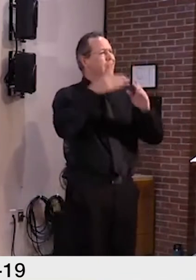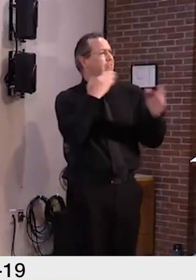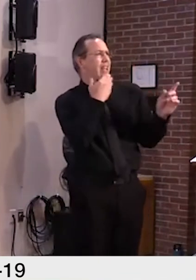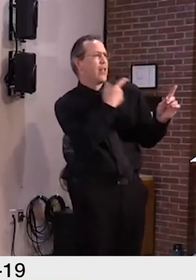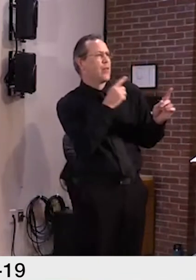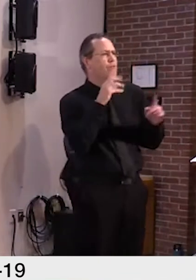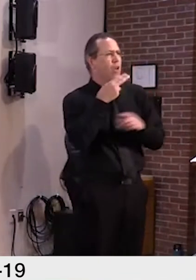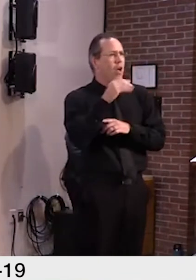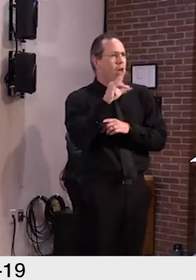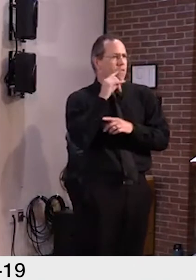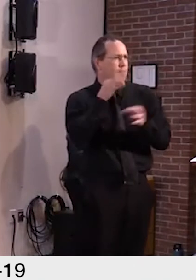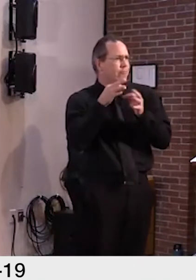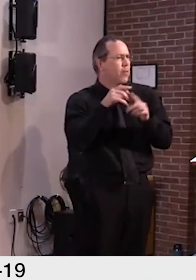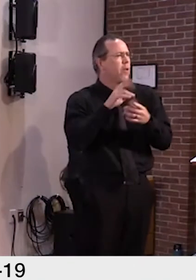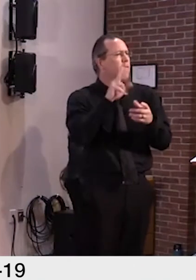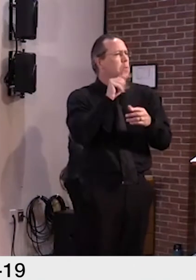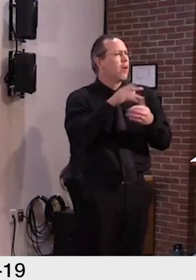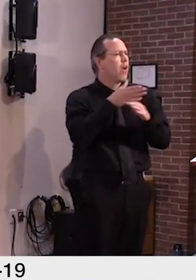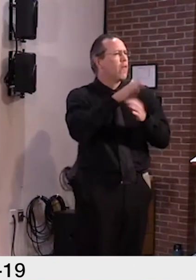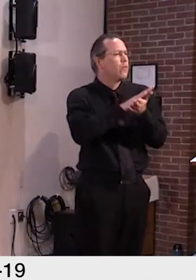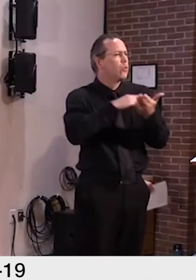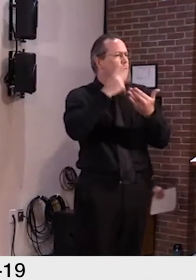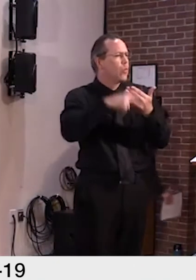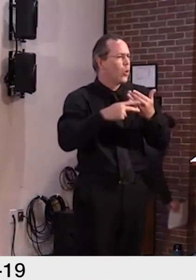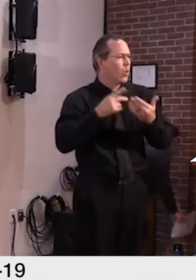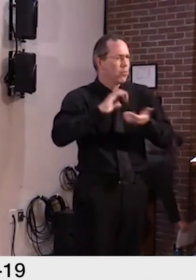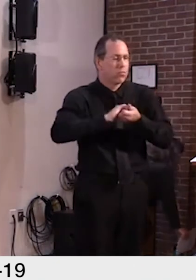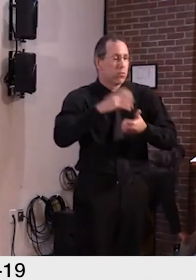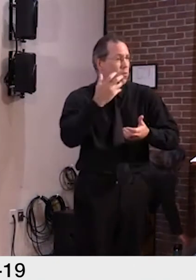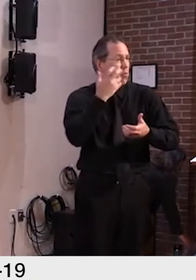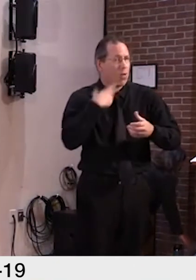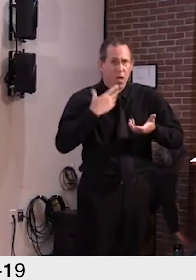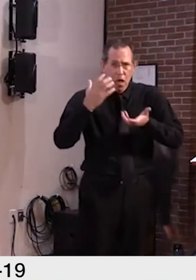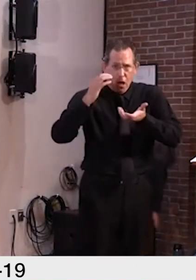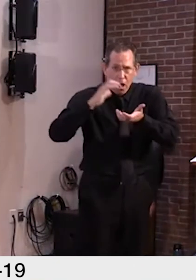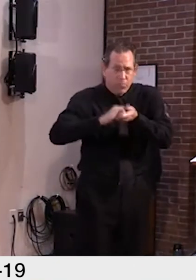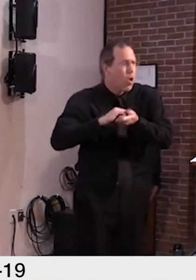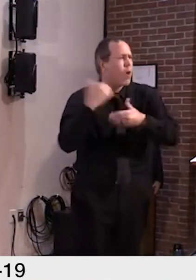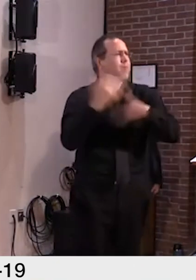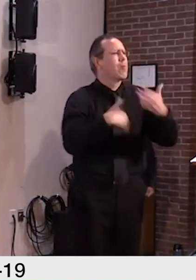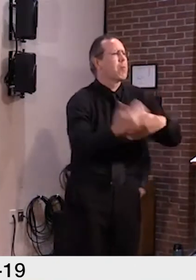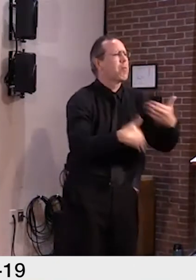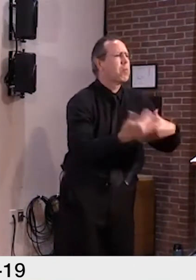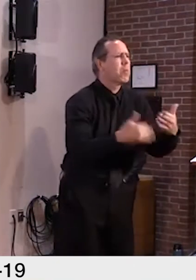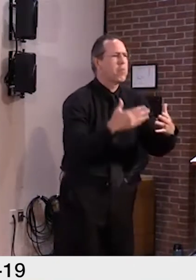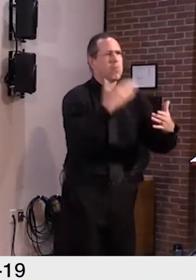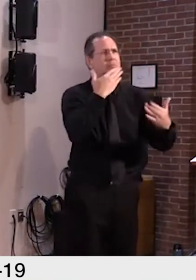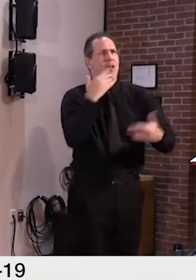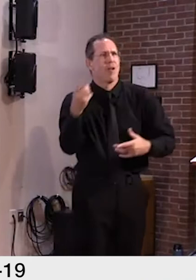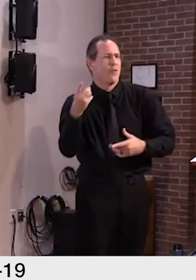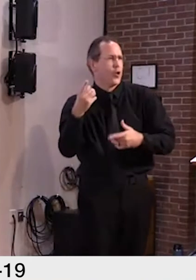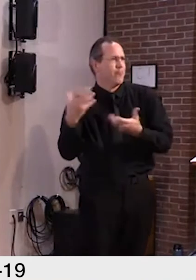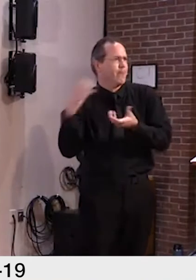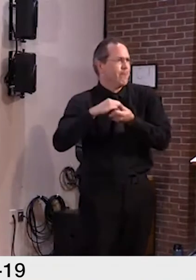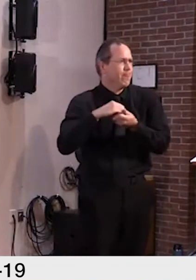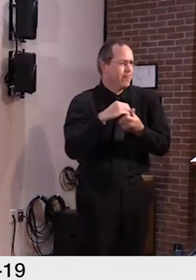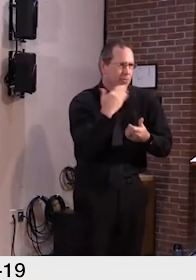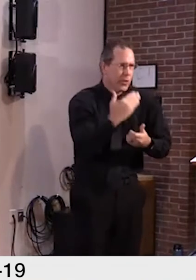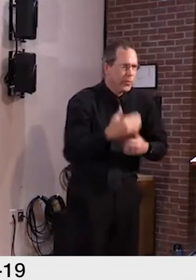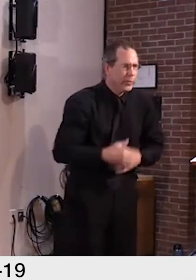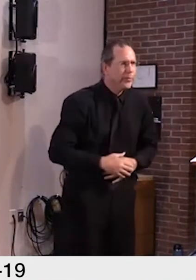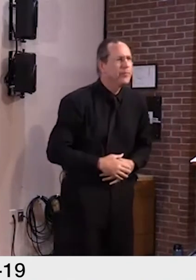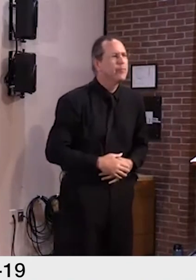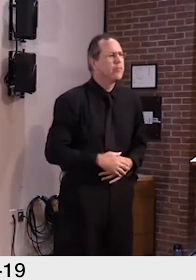quickly and responsive it's been overall. really appreciate it. I thought I'd provide a few updates since Tuesday's press